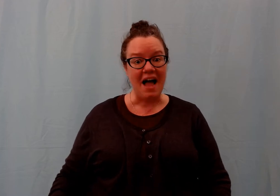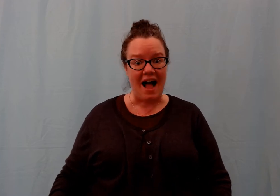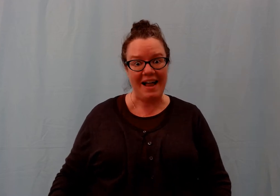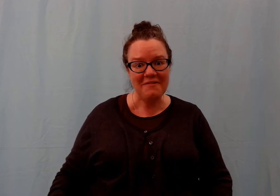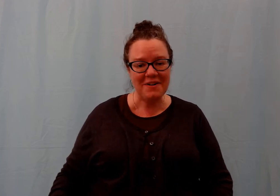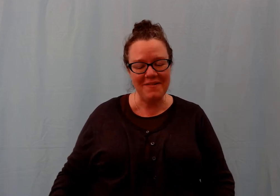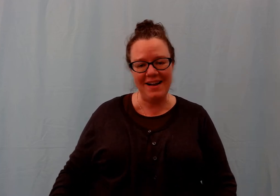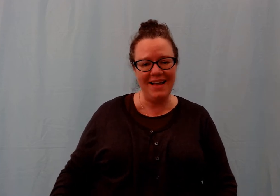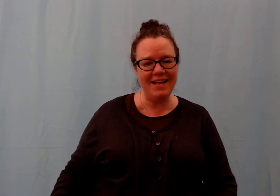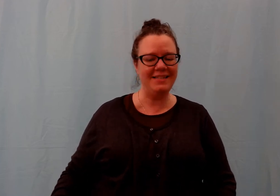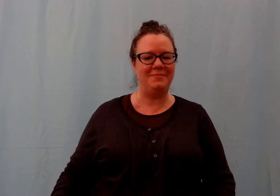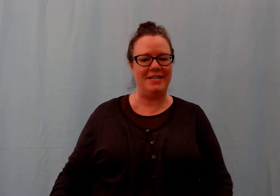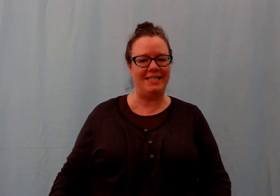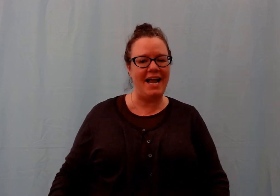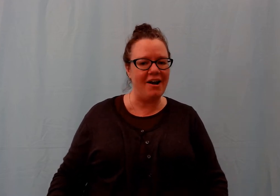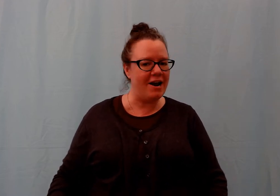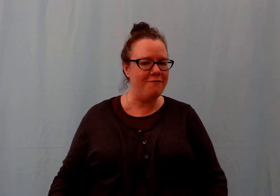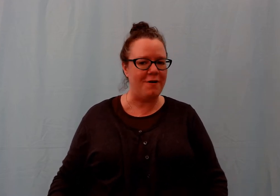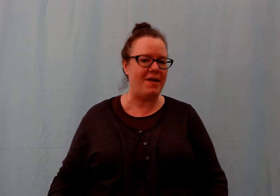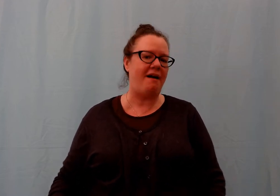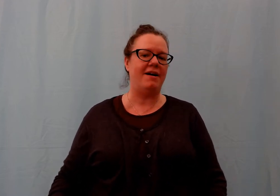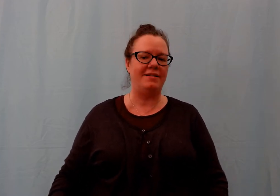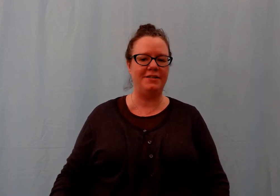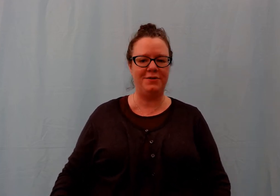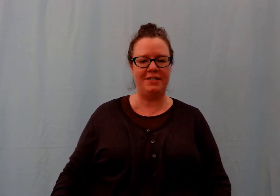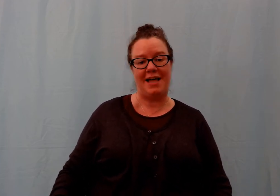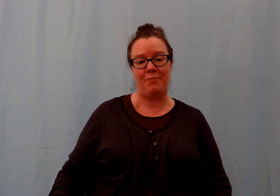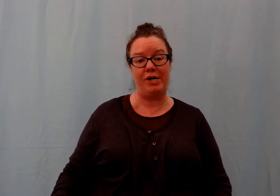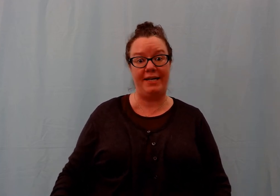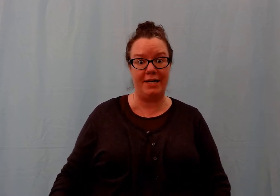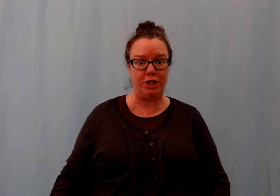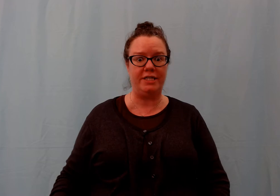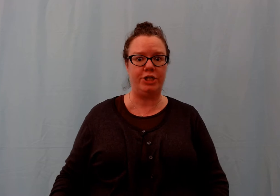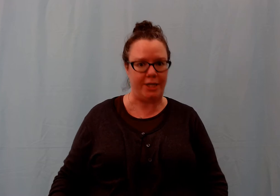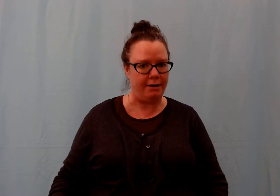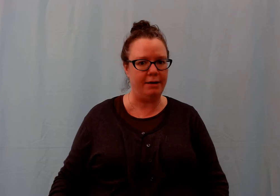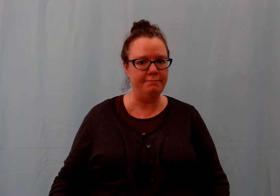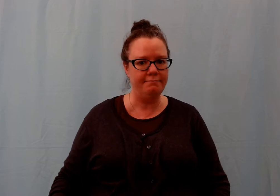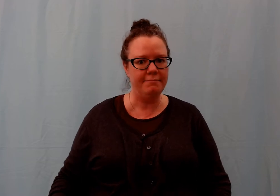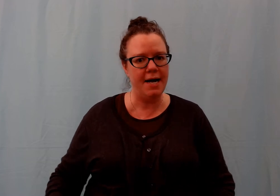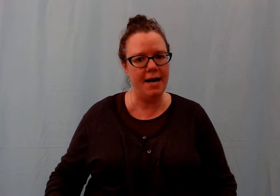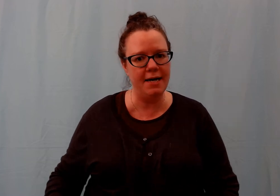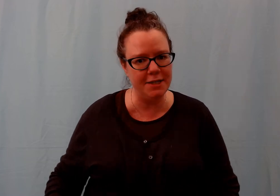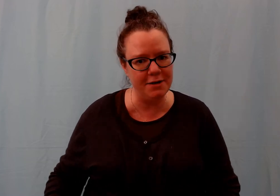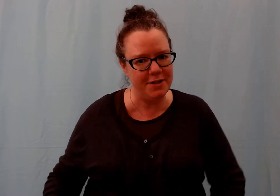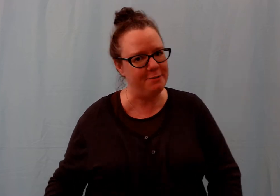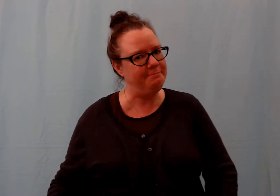Hi everyone! It's Miss Erin from the Herrick District Library here to share a song with you.